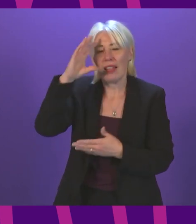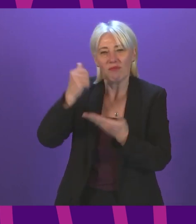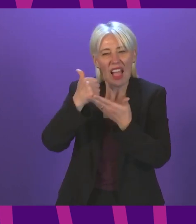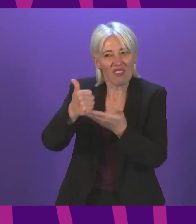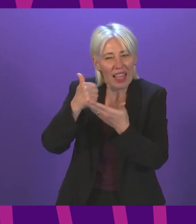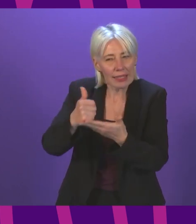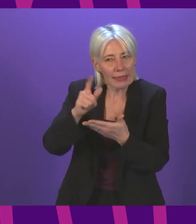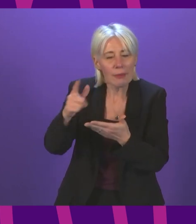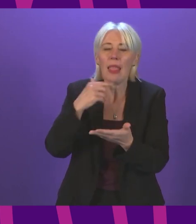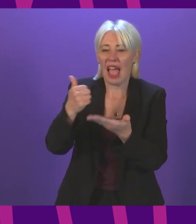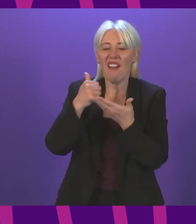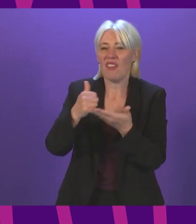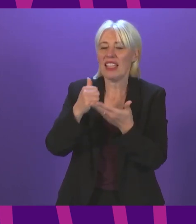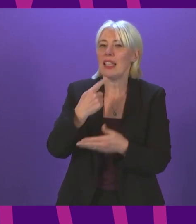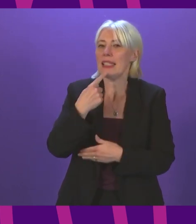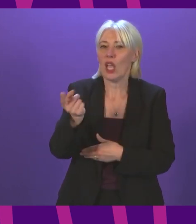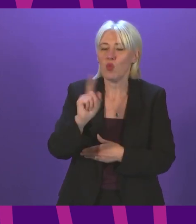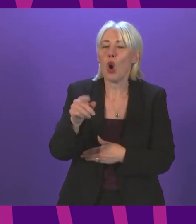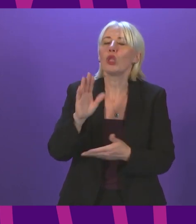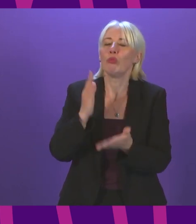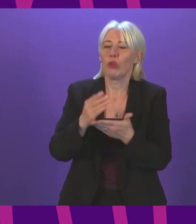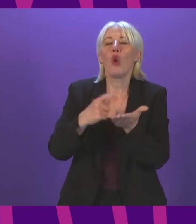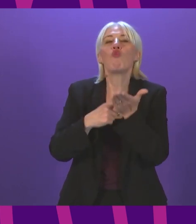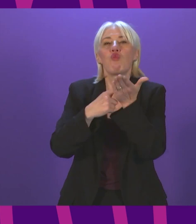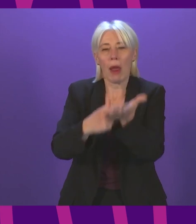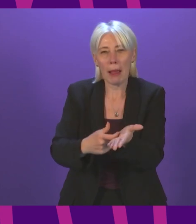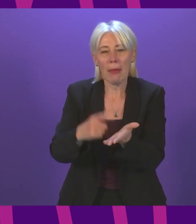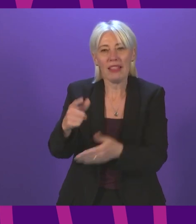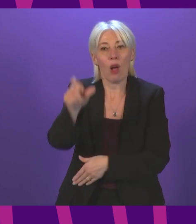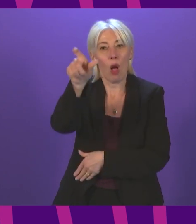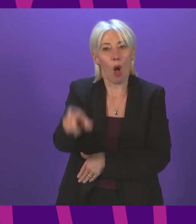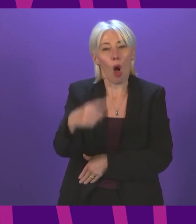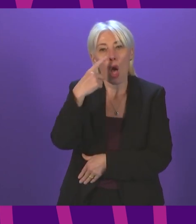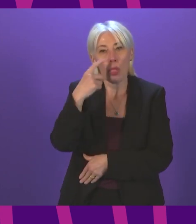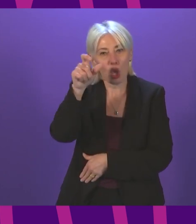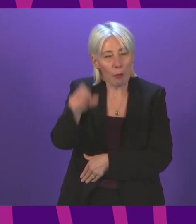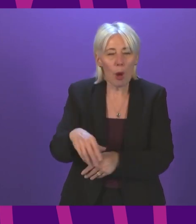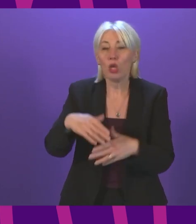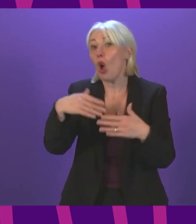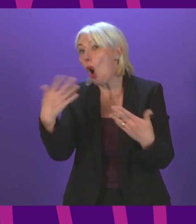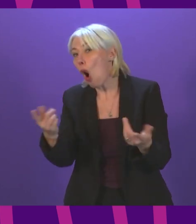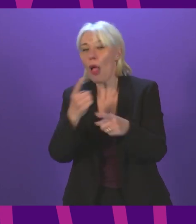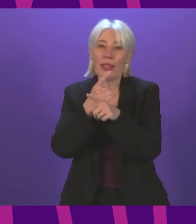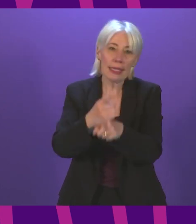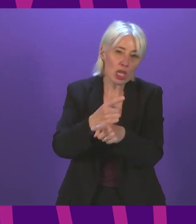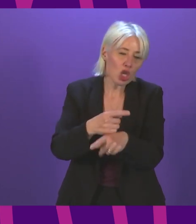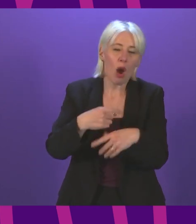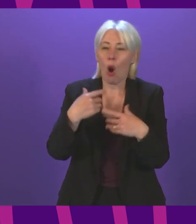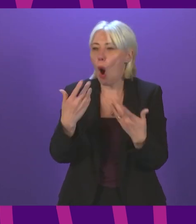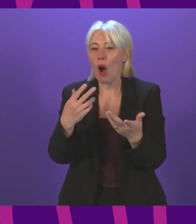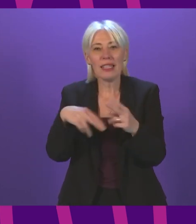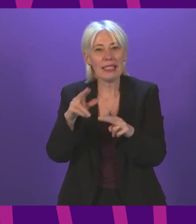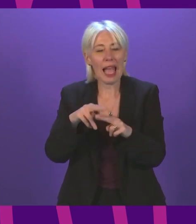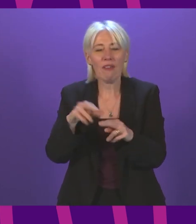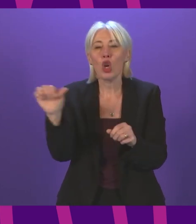And a key part of that advice will be a recommendation for the young person or teacher, if it is a teacher or member of school staff, to do an